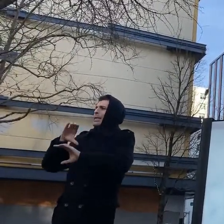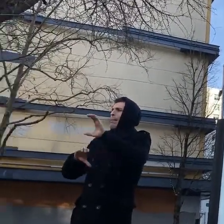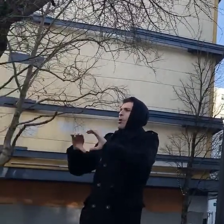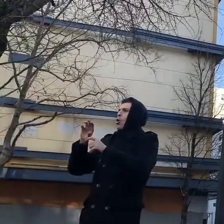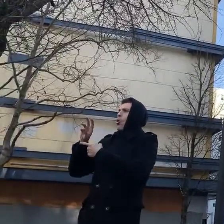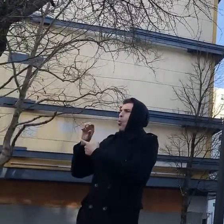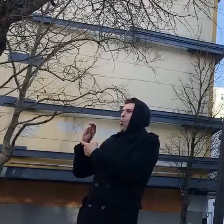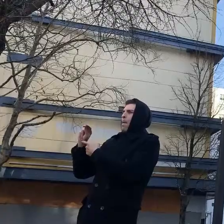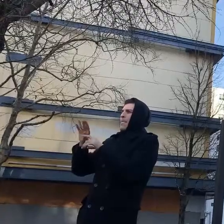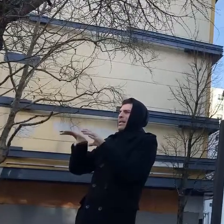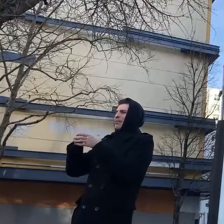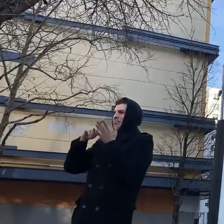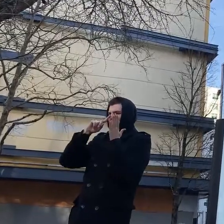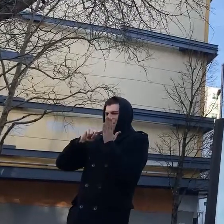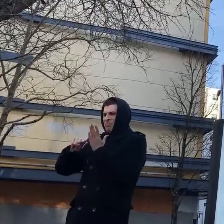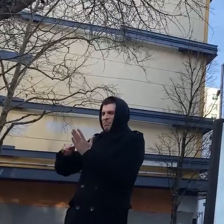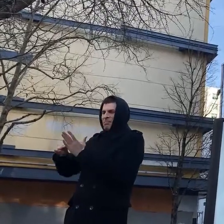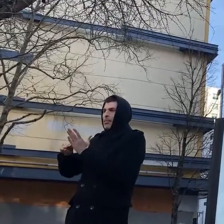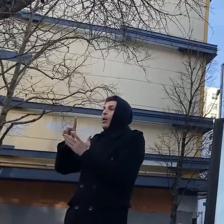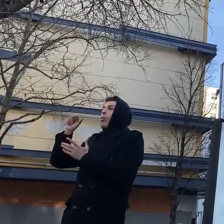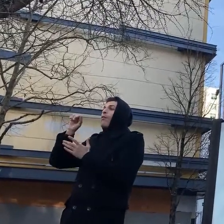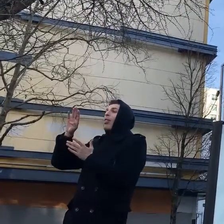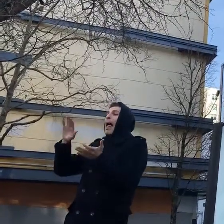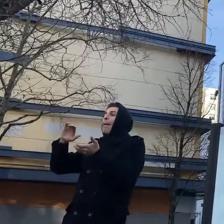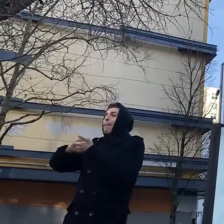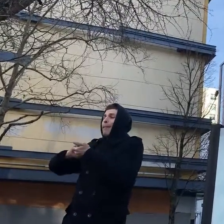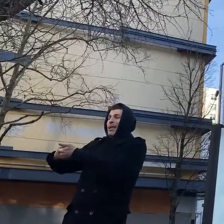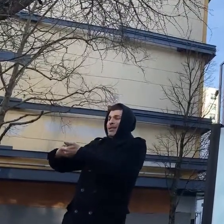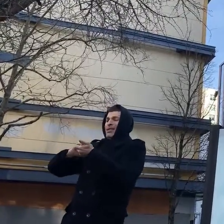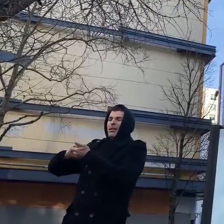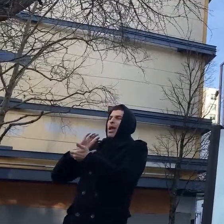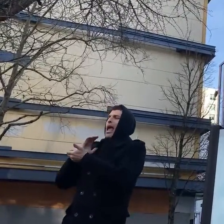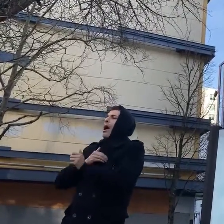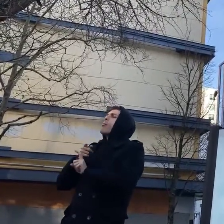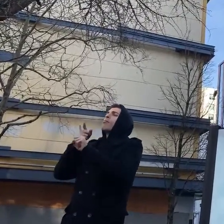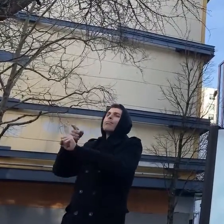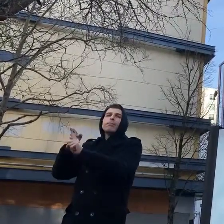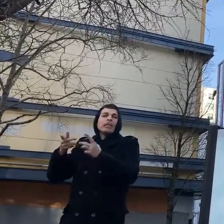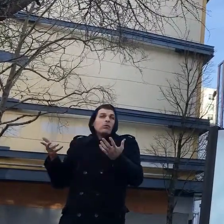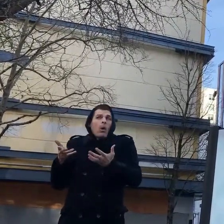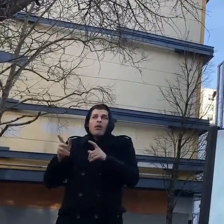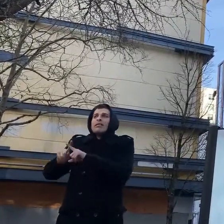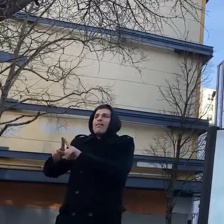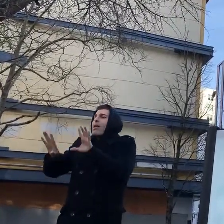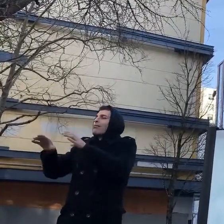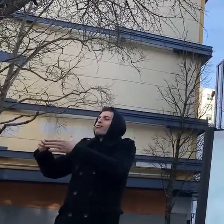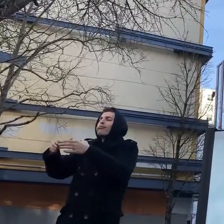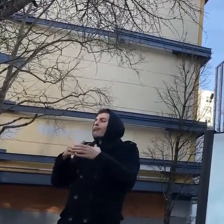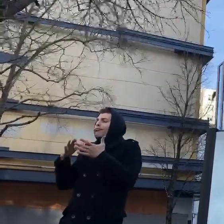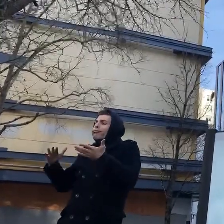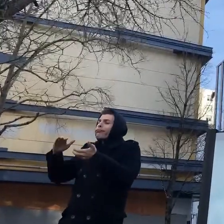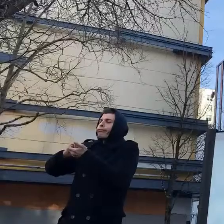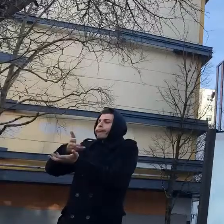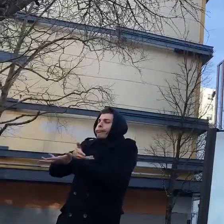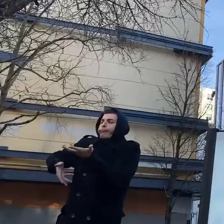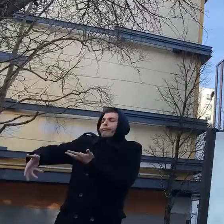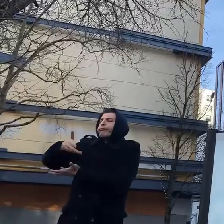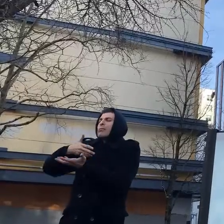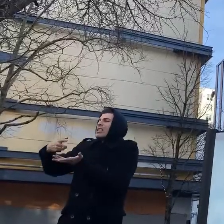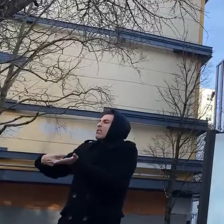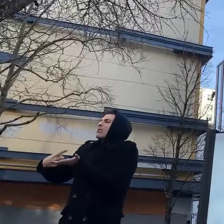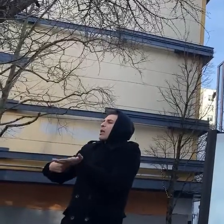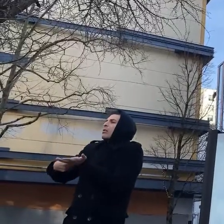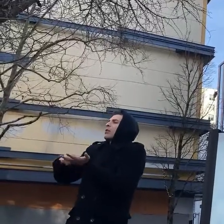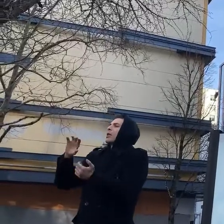environmental toxicology the work that i'll be speaking about today was funded 100 through my